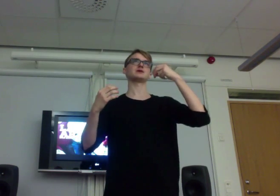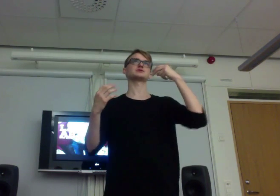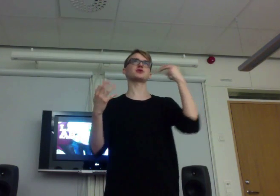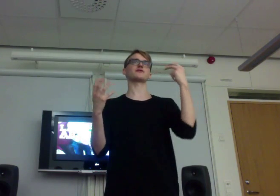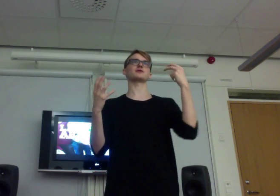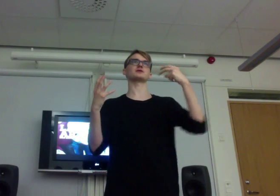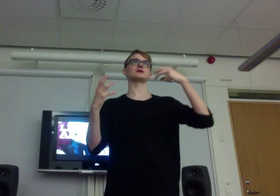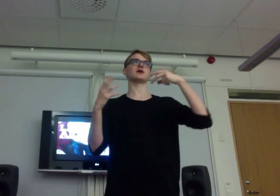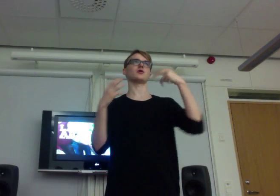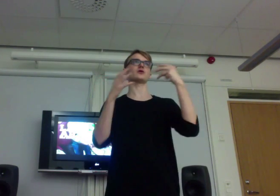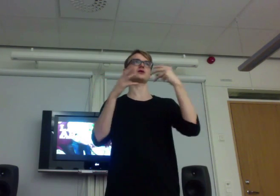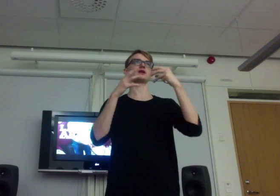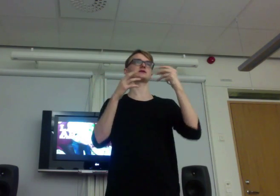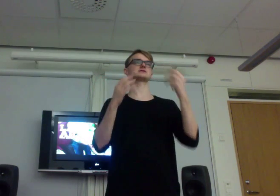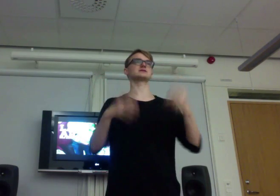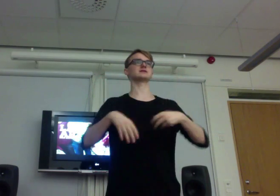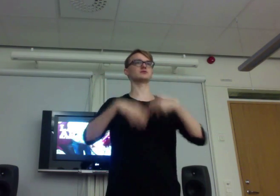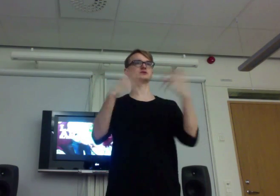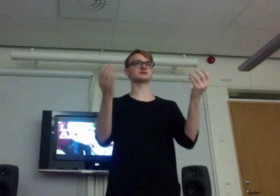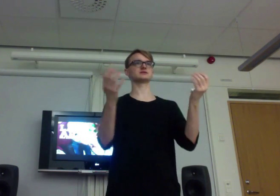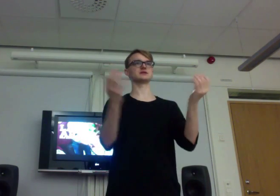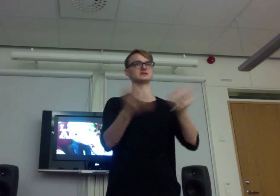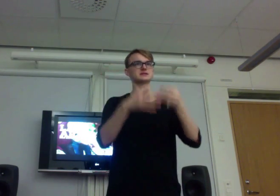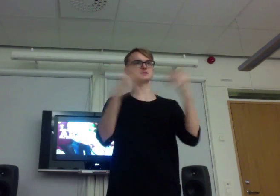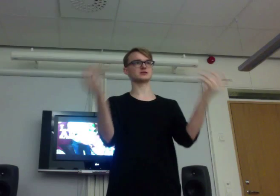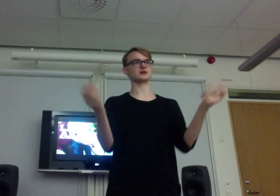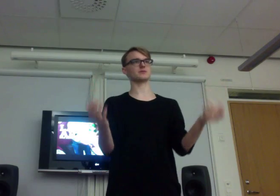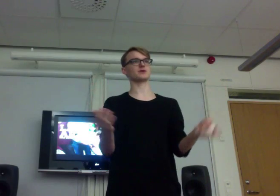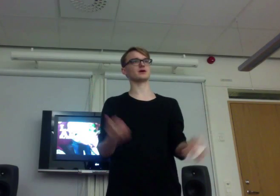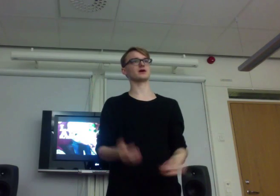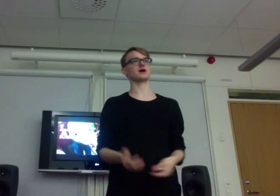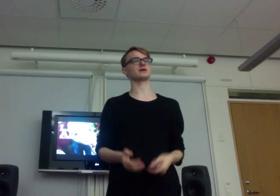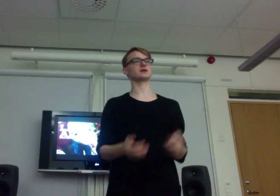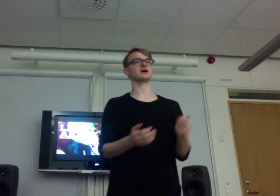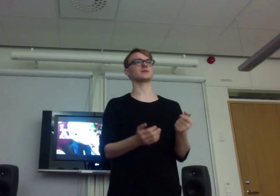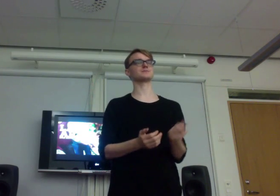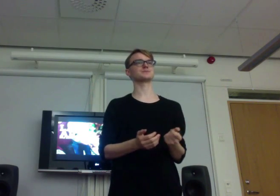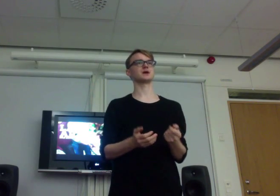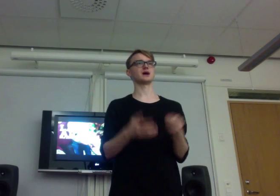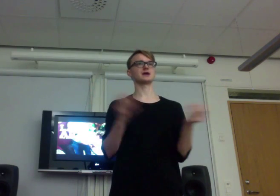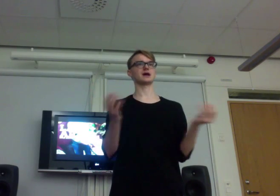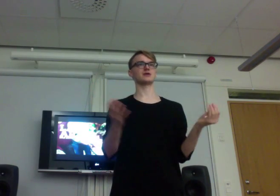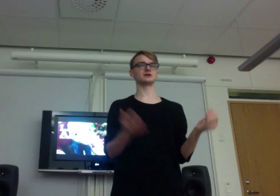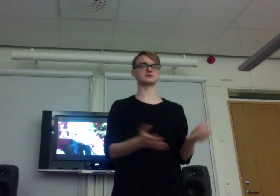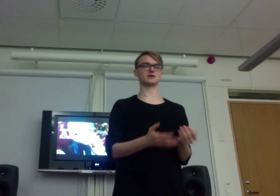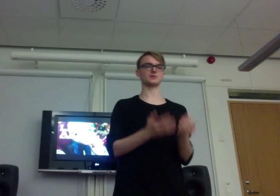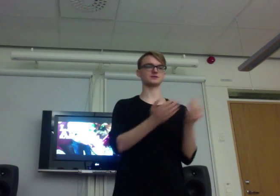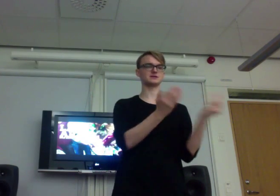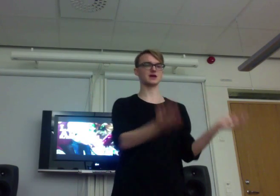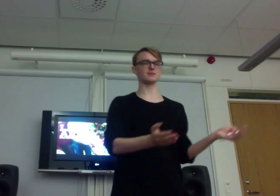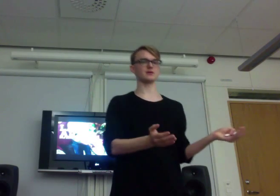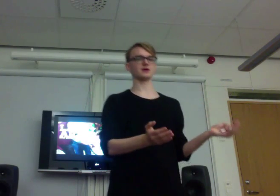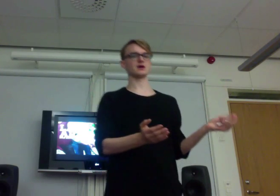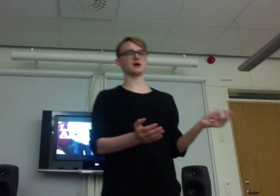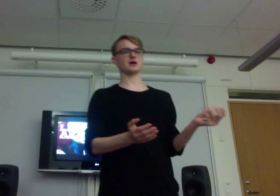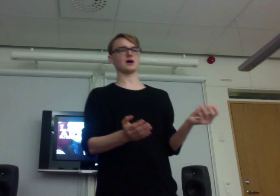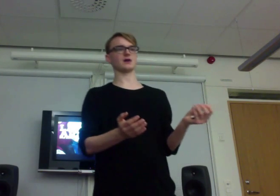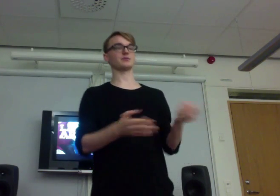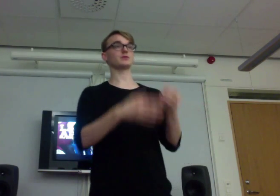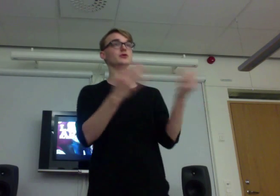sort of organized, they set up, uh, at a gallery, they set up this game. And people knew